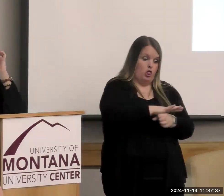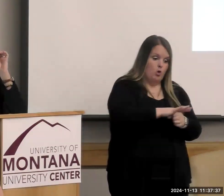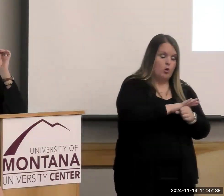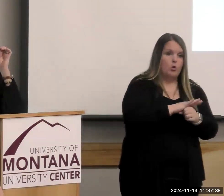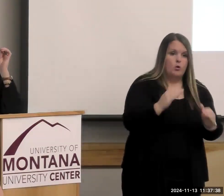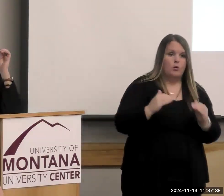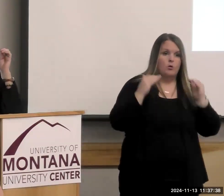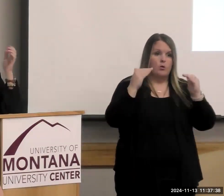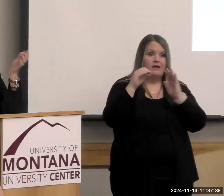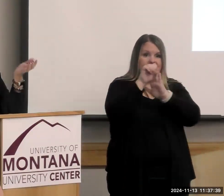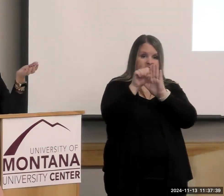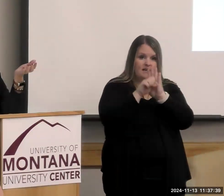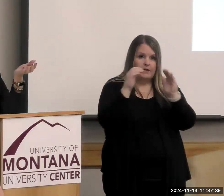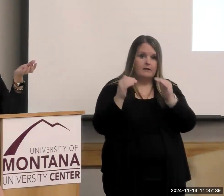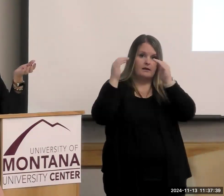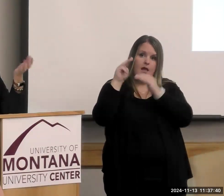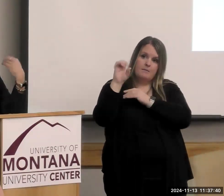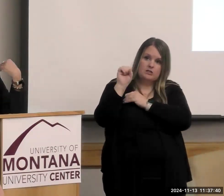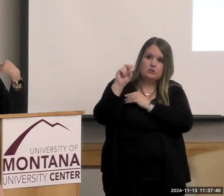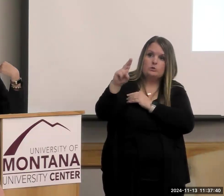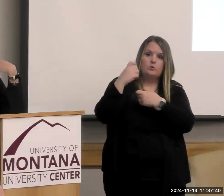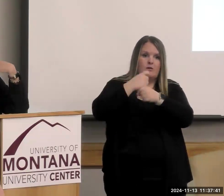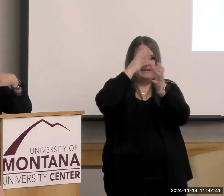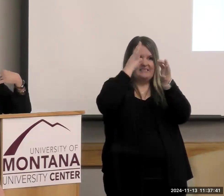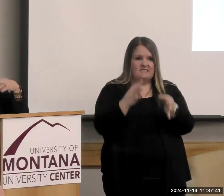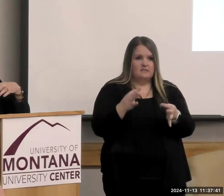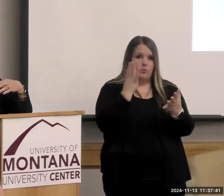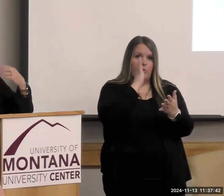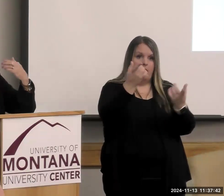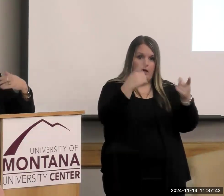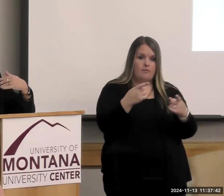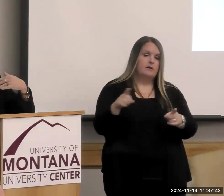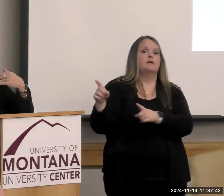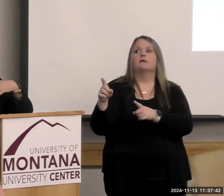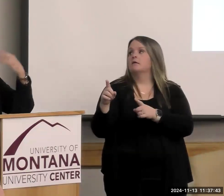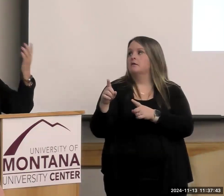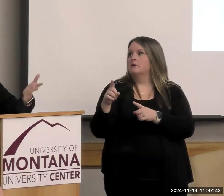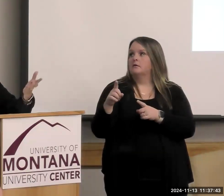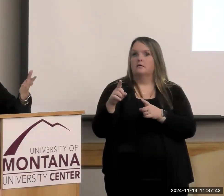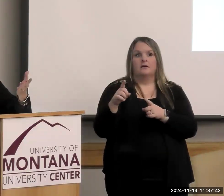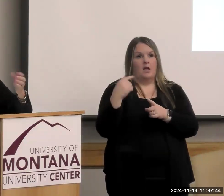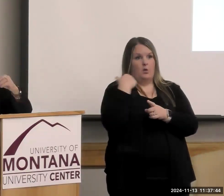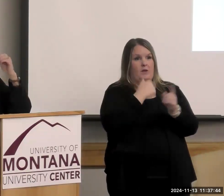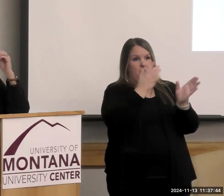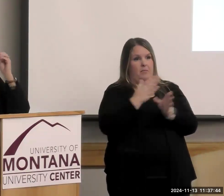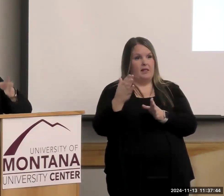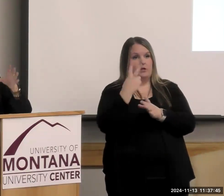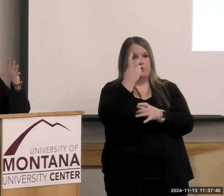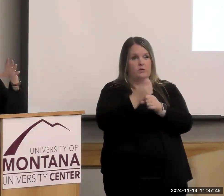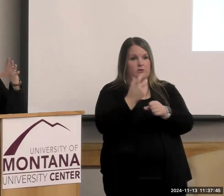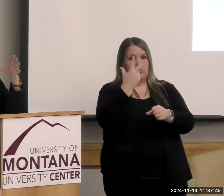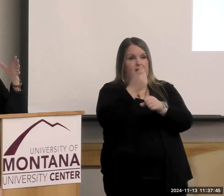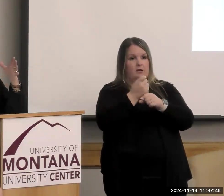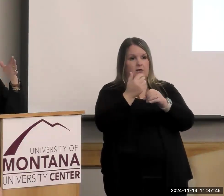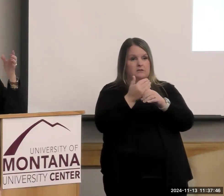actually make the decisions about what's going to happen. And there are plans made two or three years in advance, and they're kind